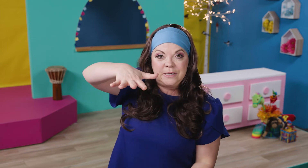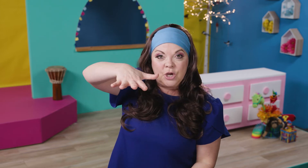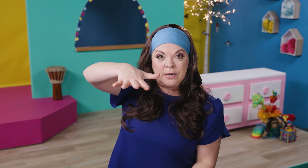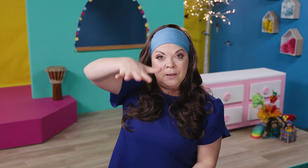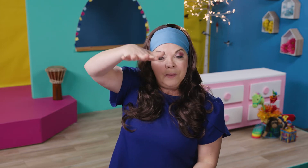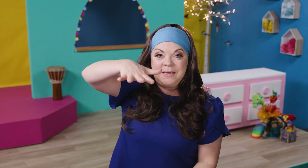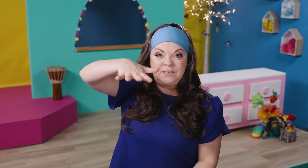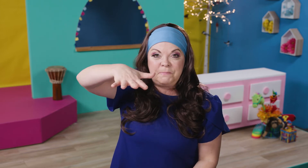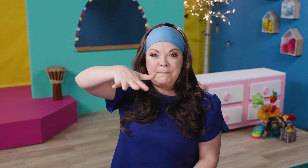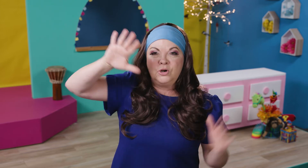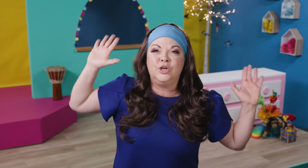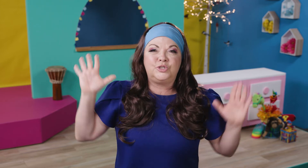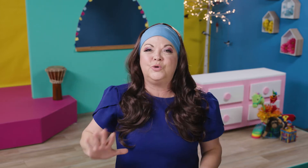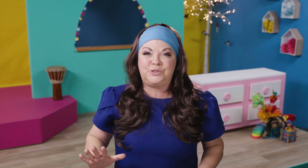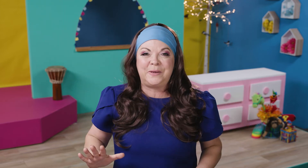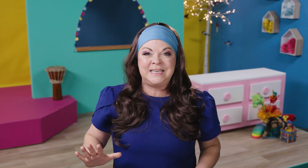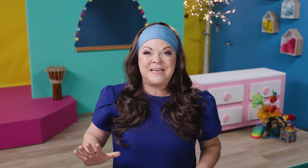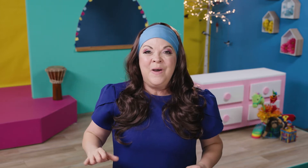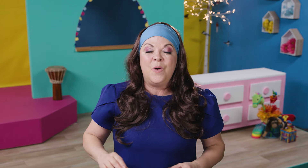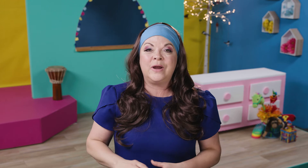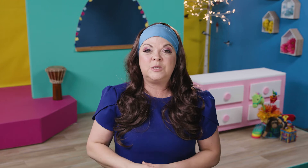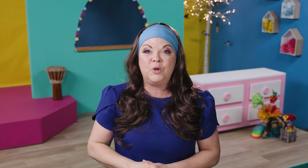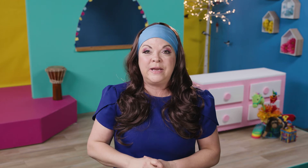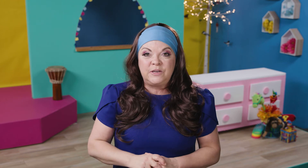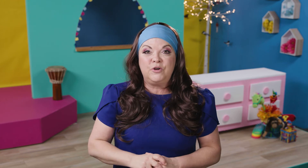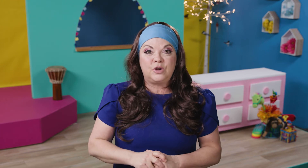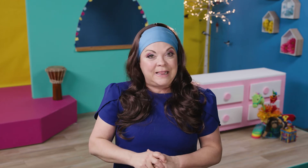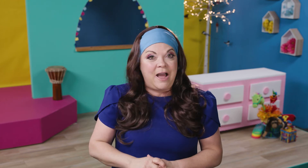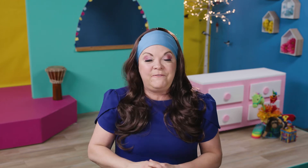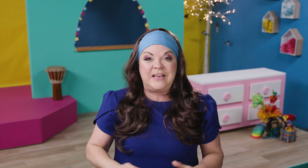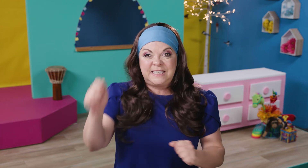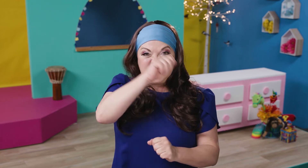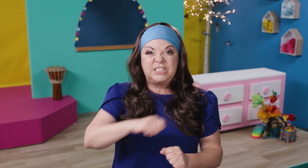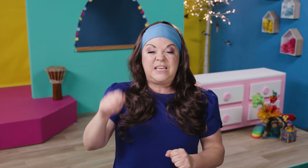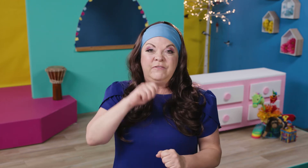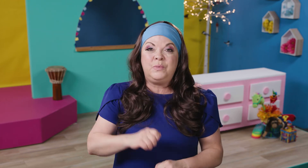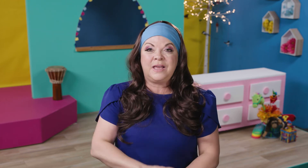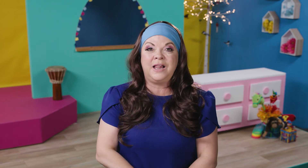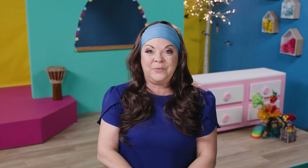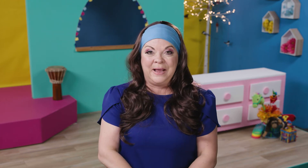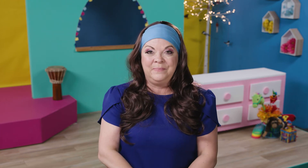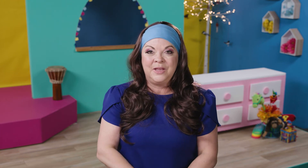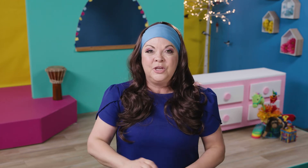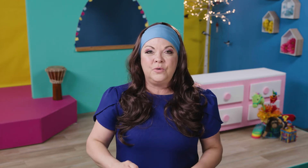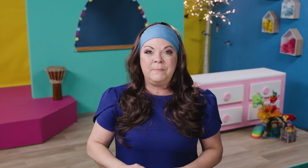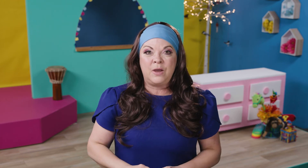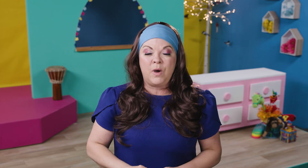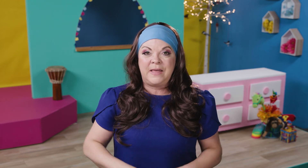print on a piece of paper, so sweet. Or exploring different clown faces just even with colouring. You can make one